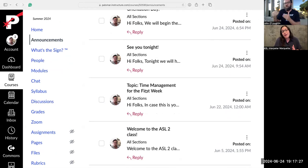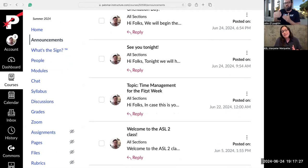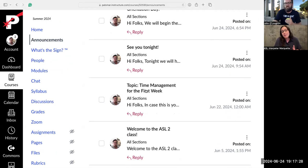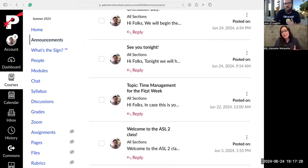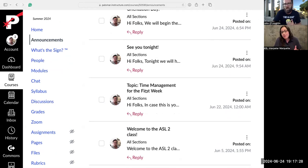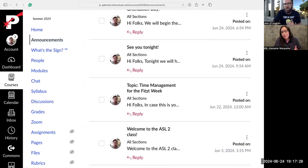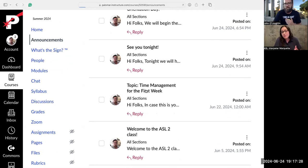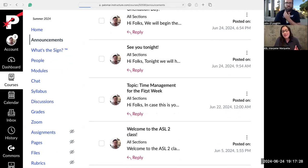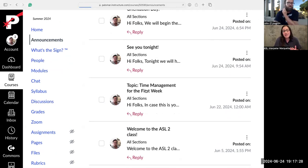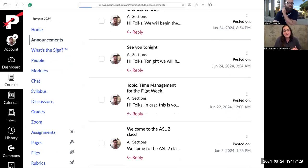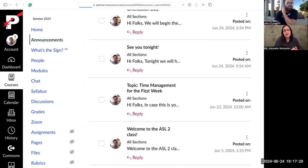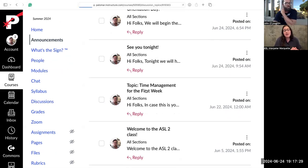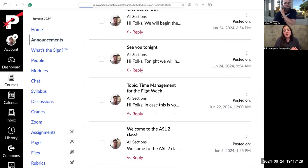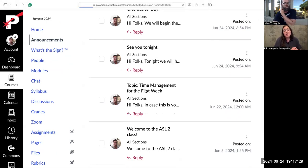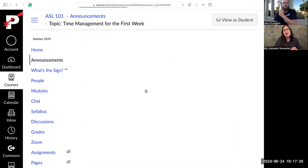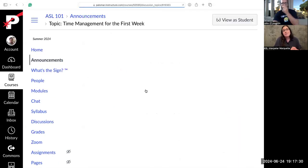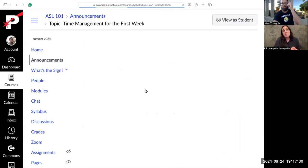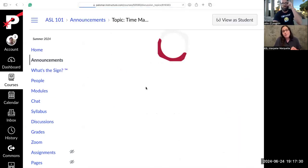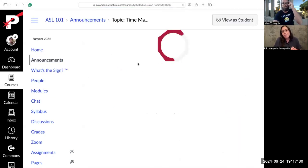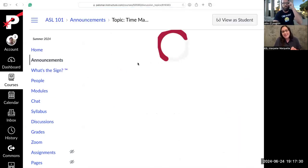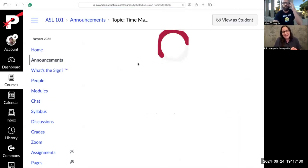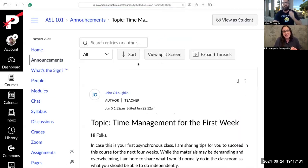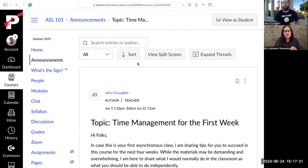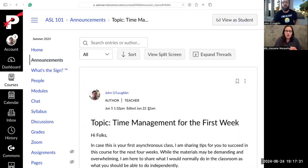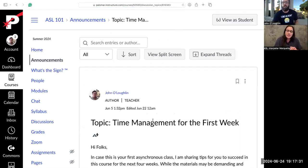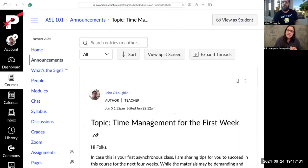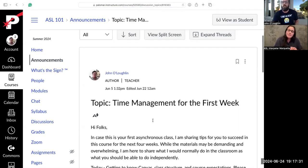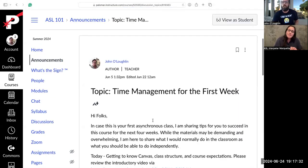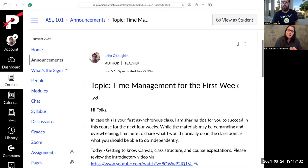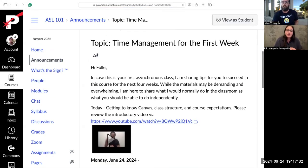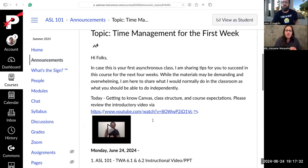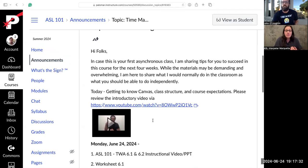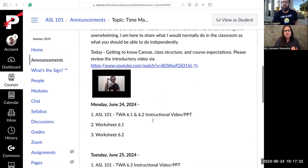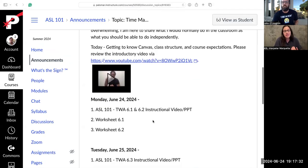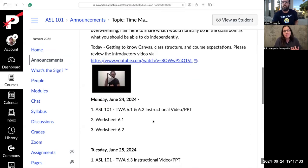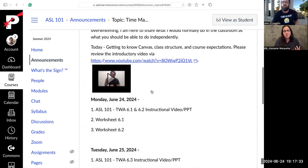a heads up, even though it's beginning before the class has started. And that was talking about time management.